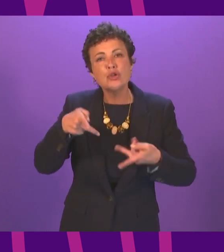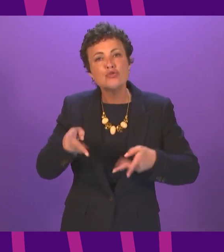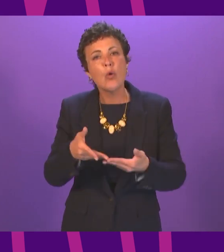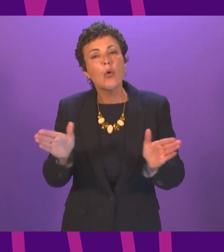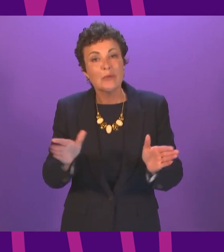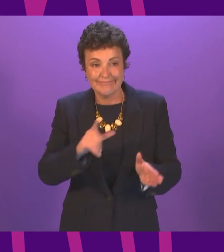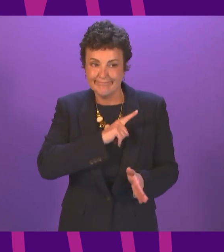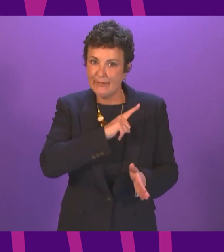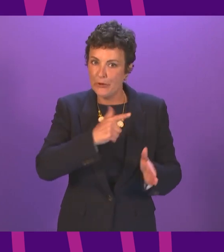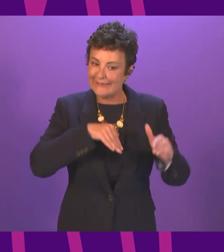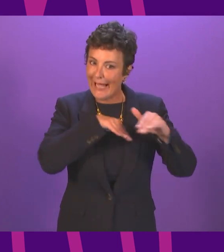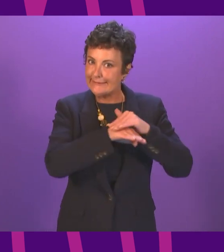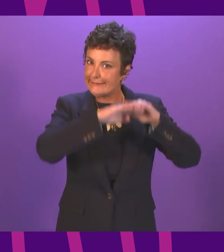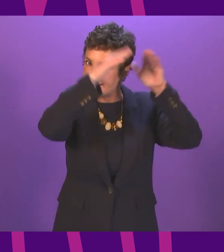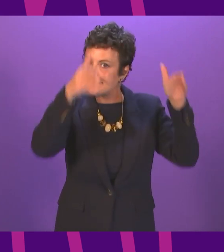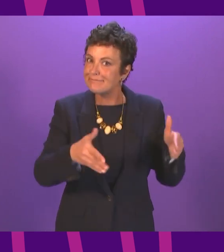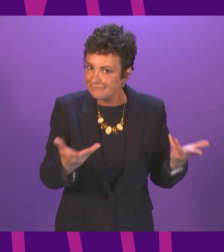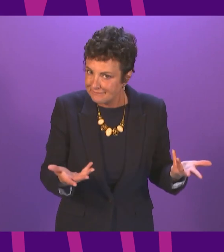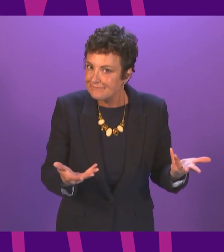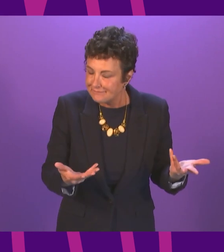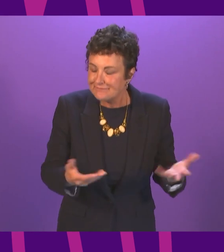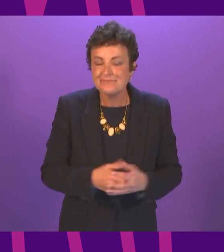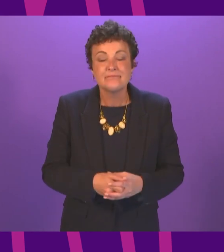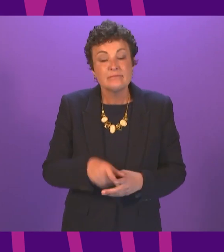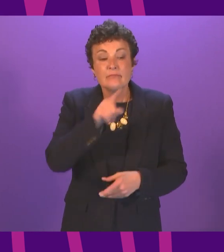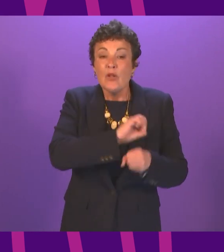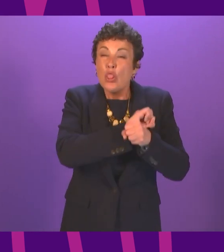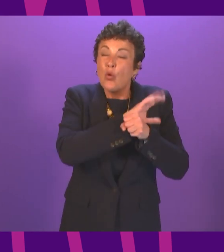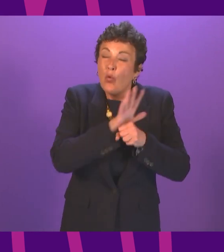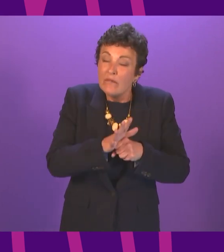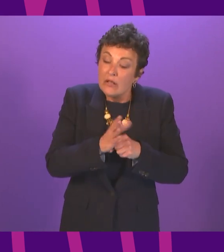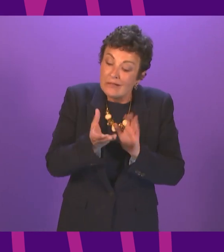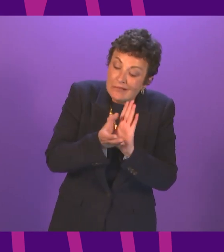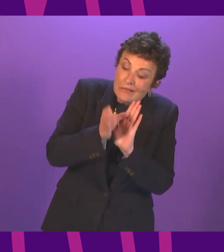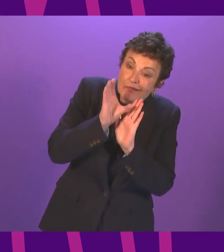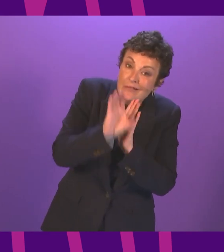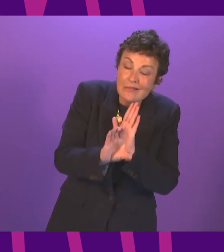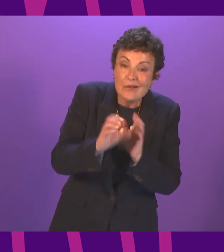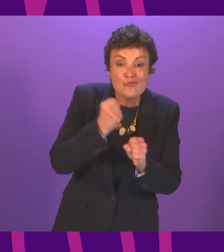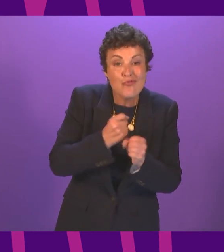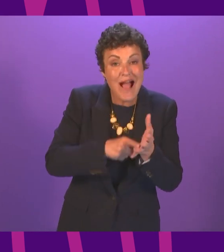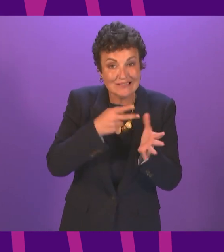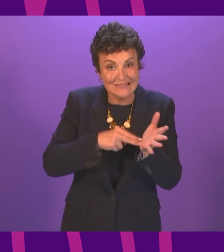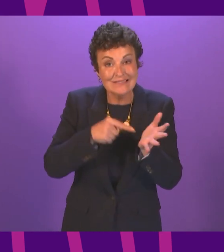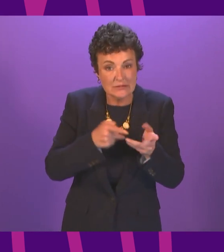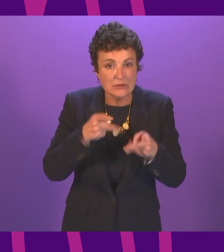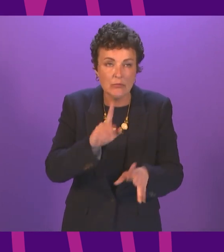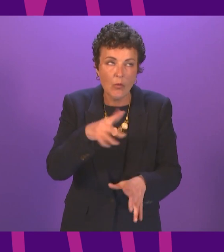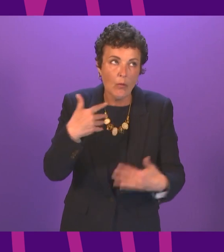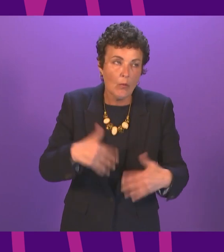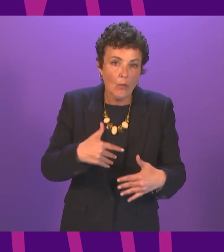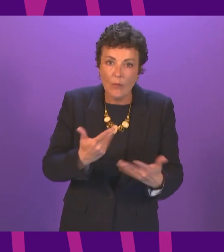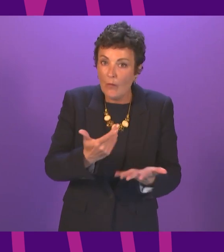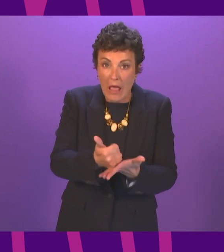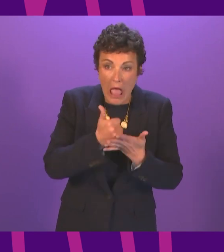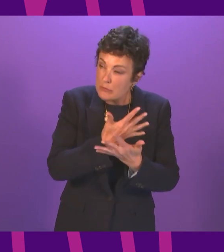government's COVID-related grant schemes have offered a lifeline for many businesses and the extension of rates relief